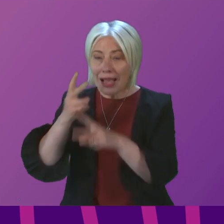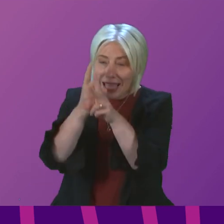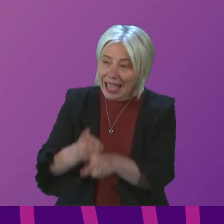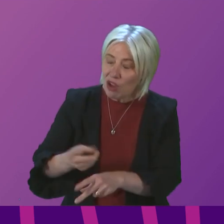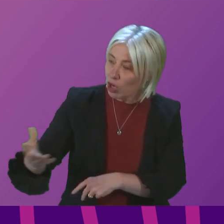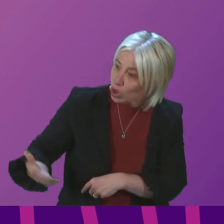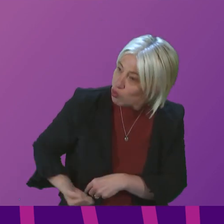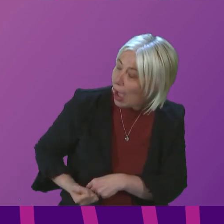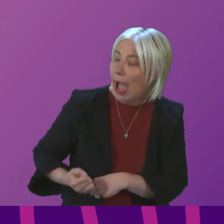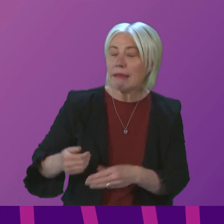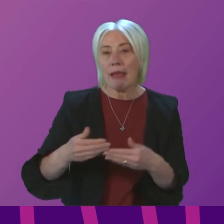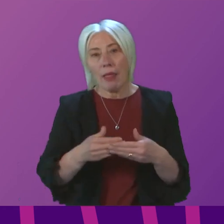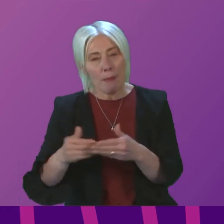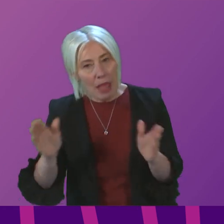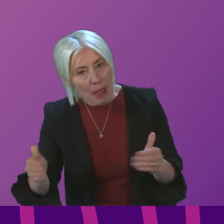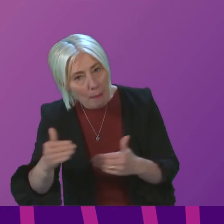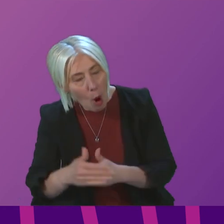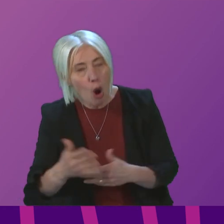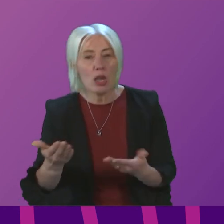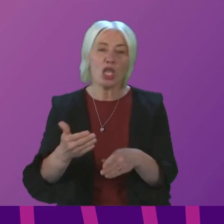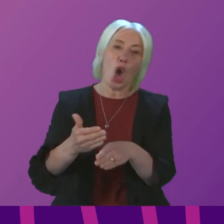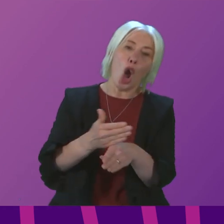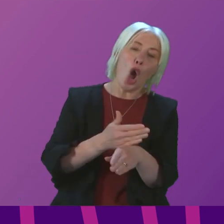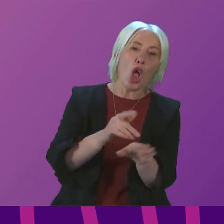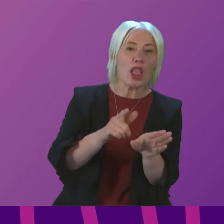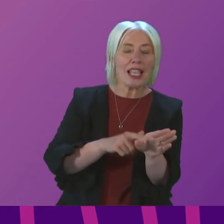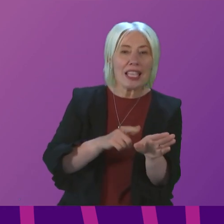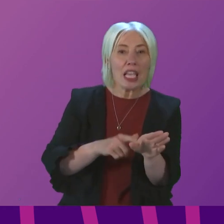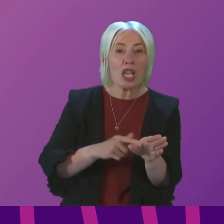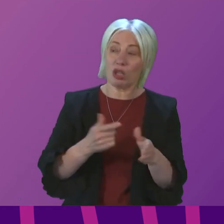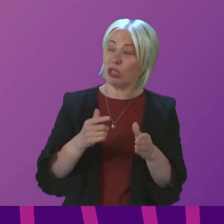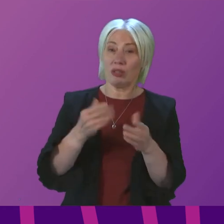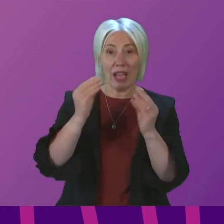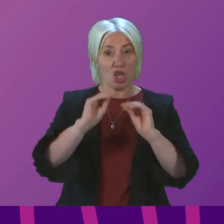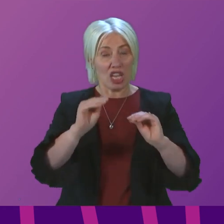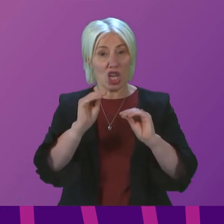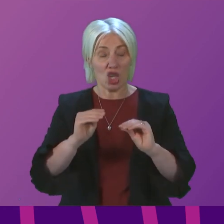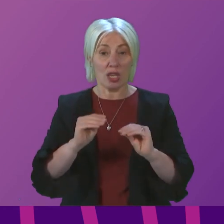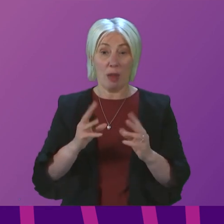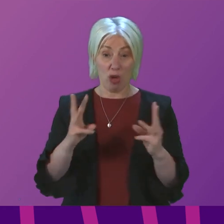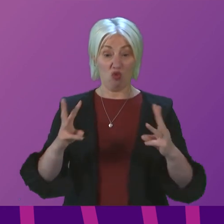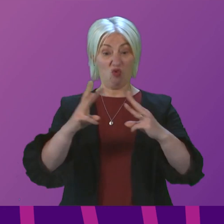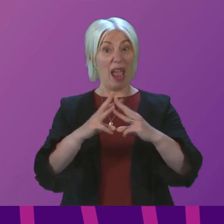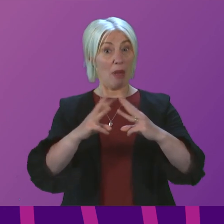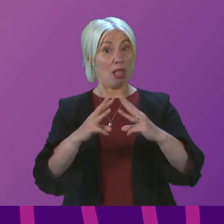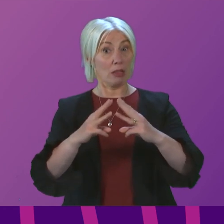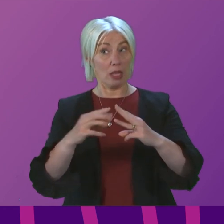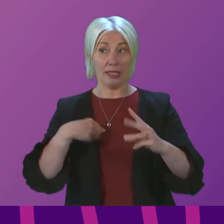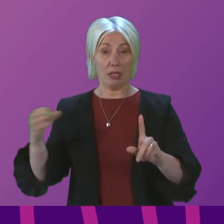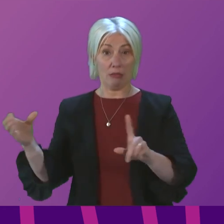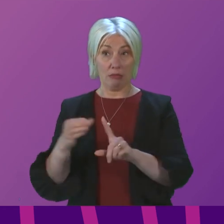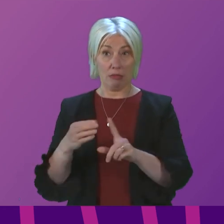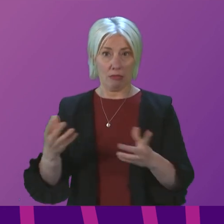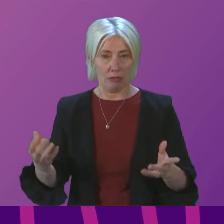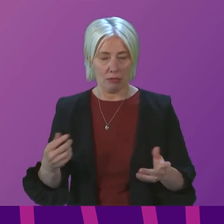the baby box, early years education and childcare trebled since the government took office, doubled in my